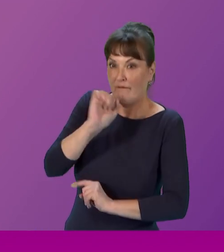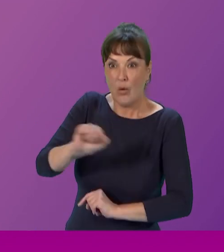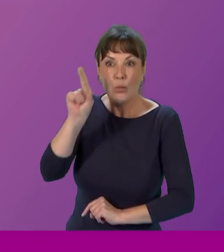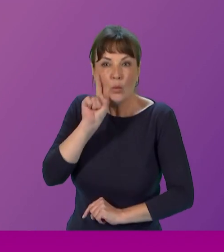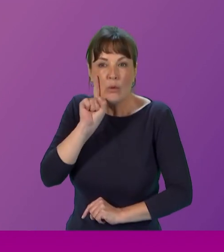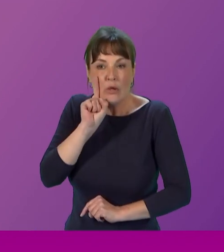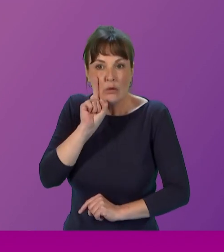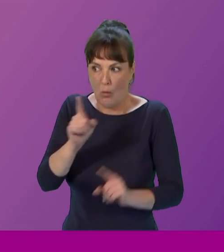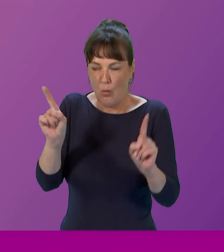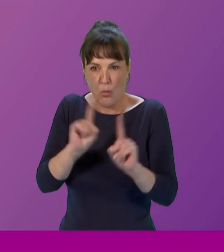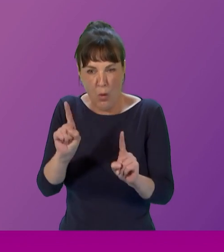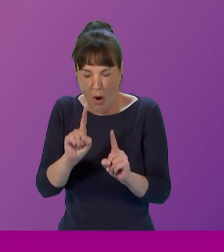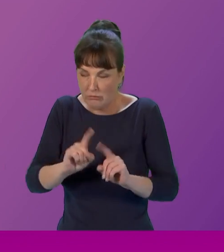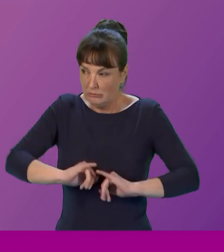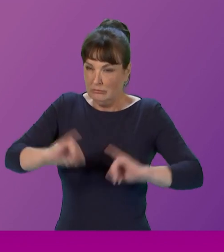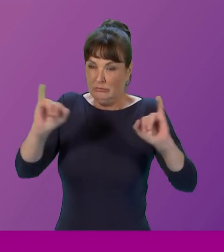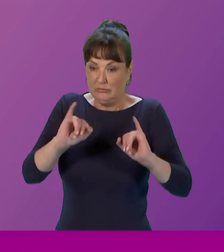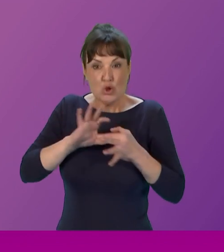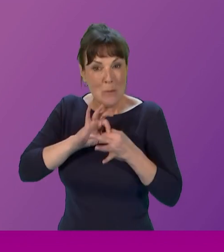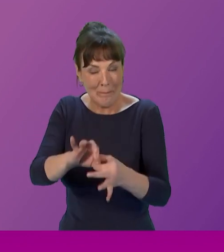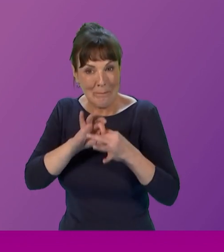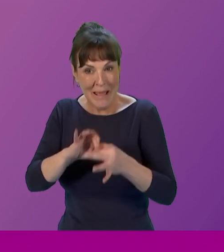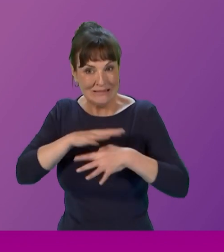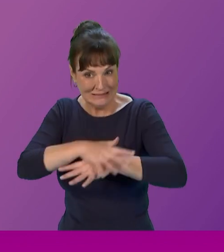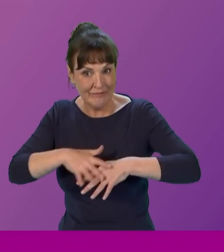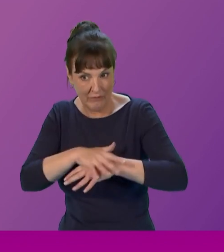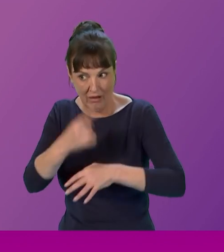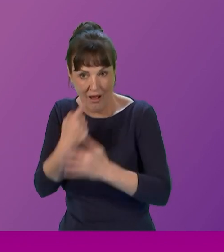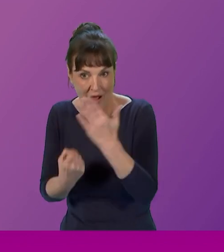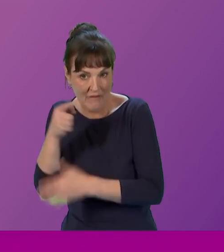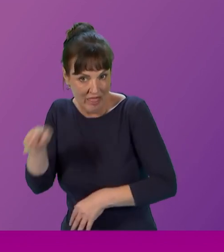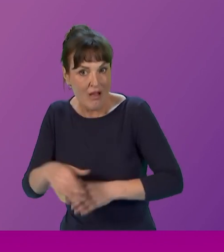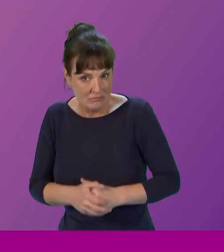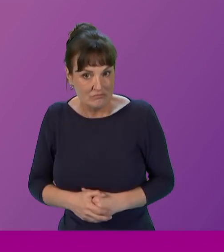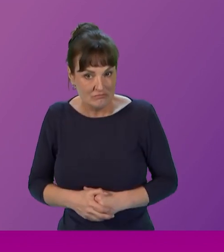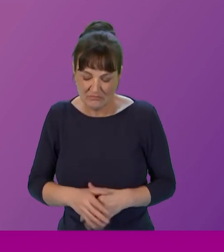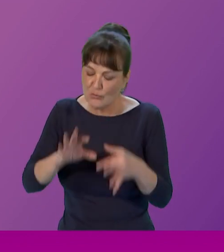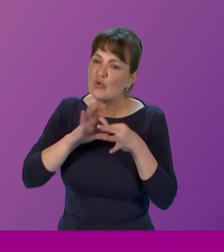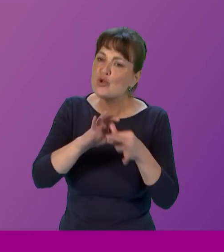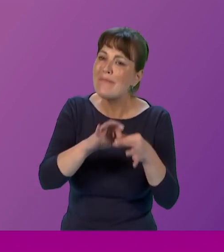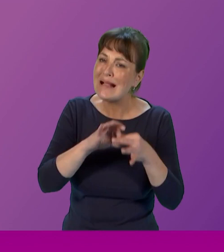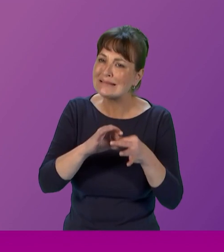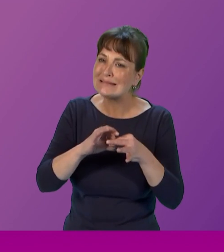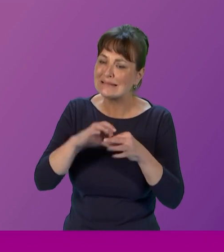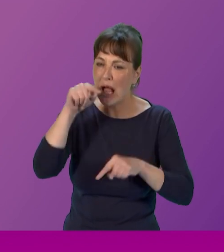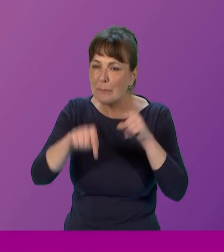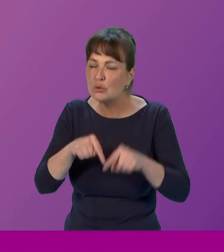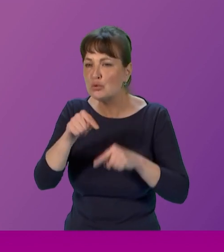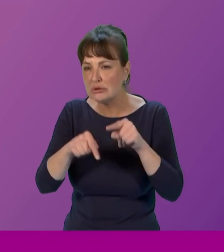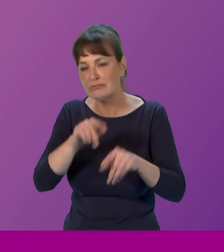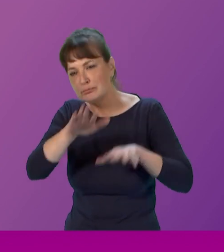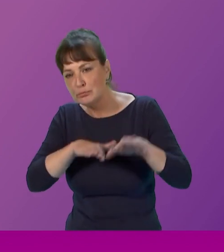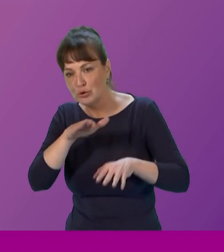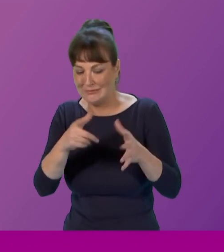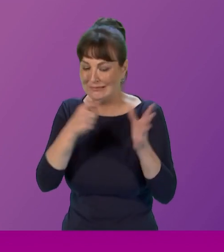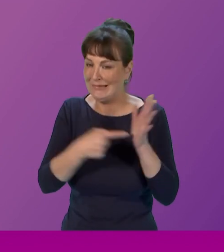the major impact domestic violence can have on their lives the domestic abuse act introduced in